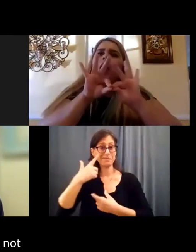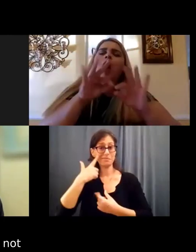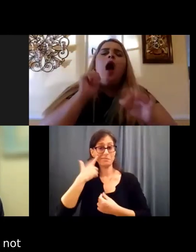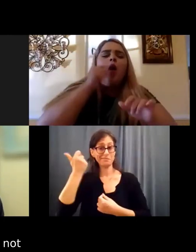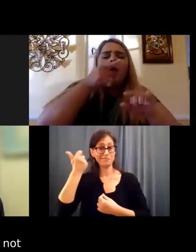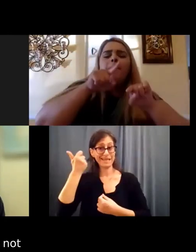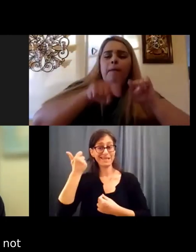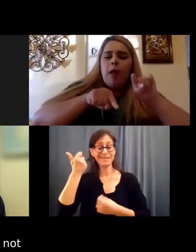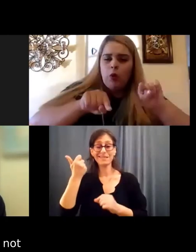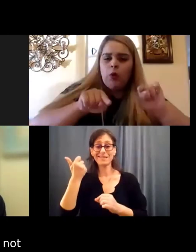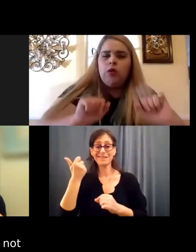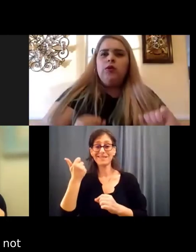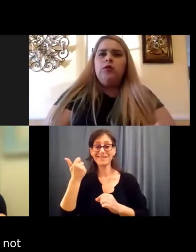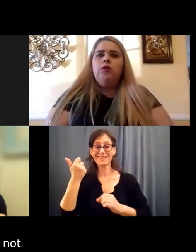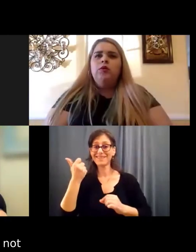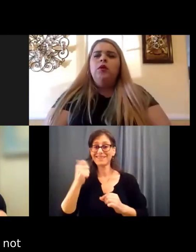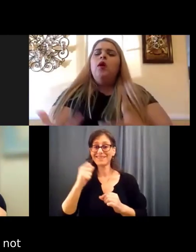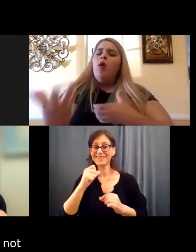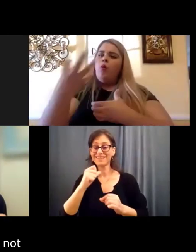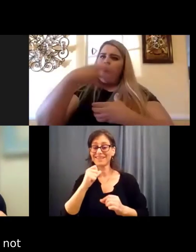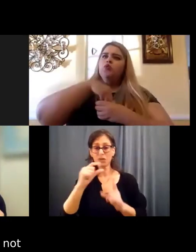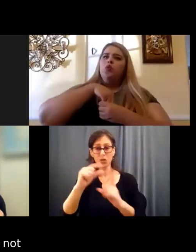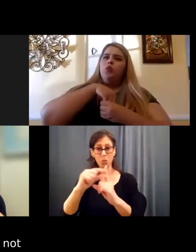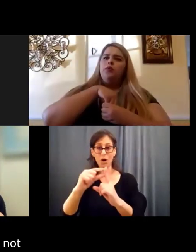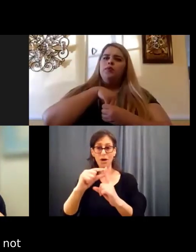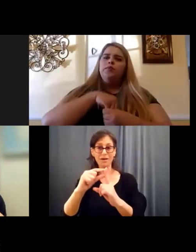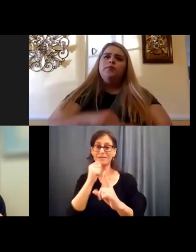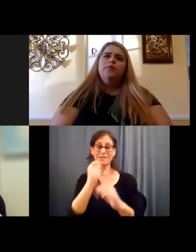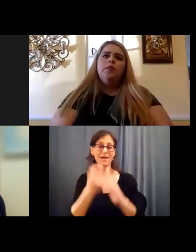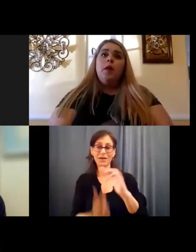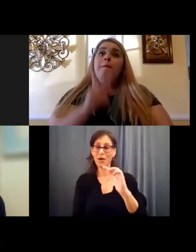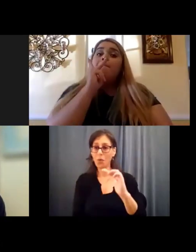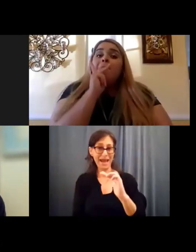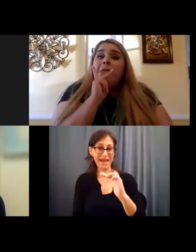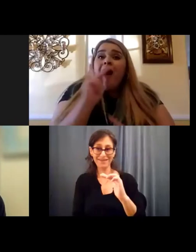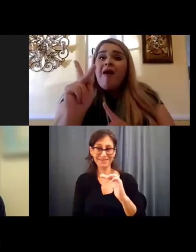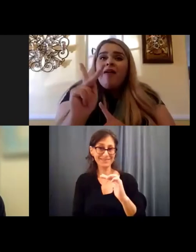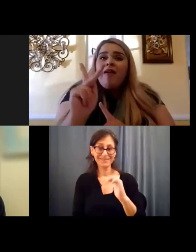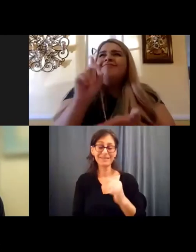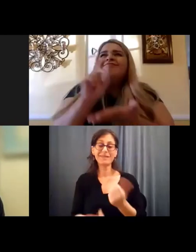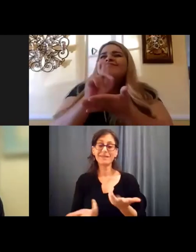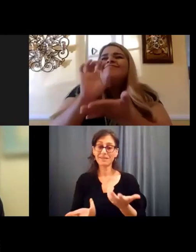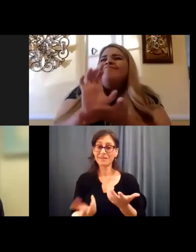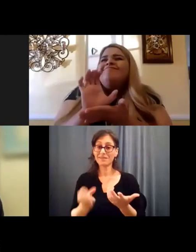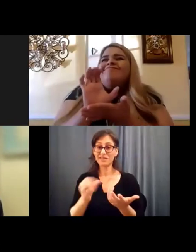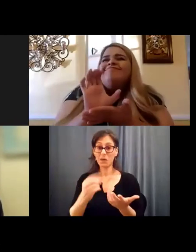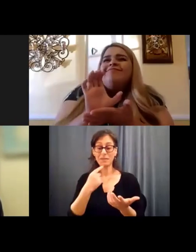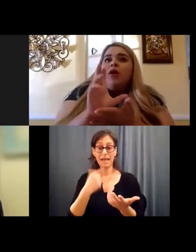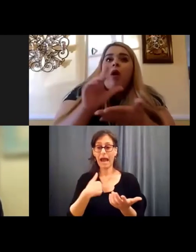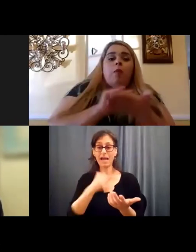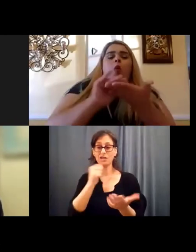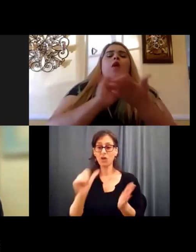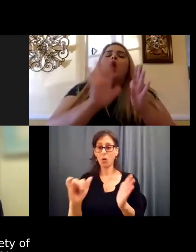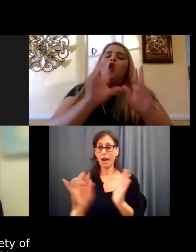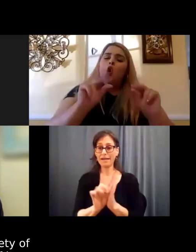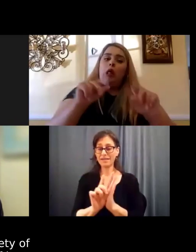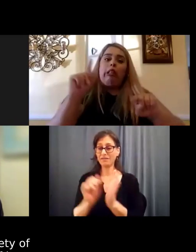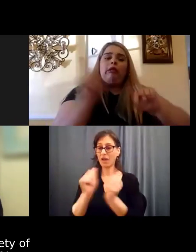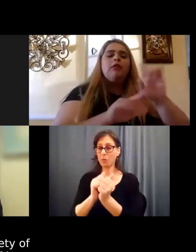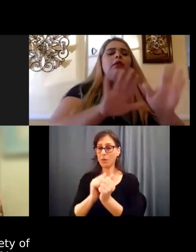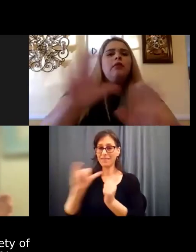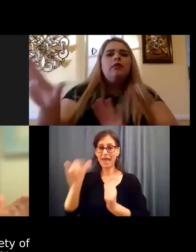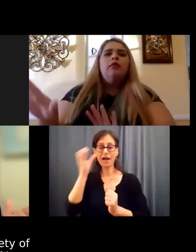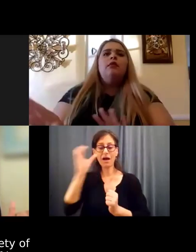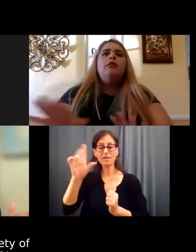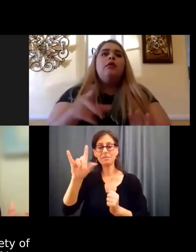because it's not, the word's not going away. And, and to say that we don't identify with it then